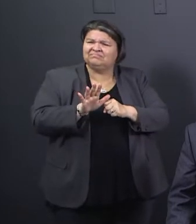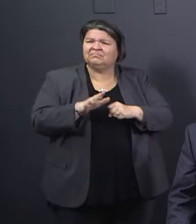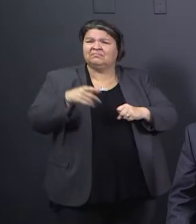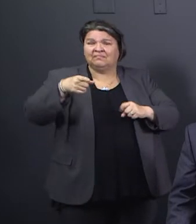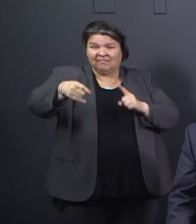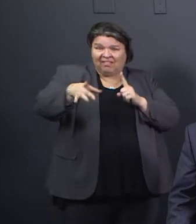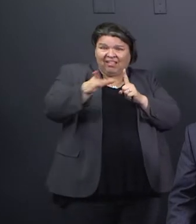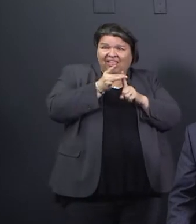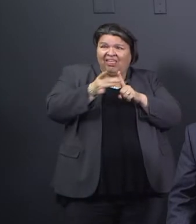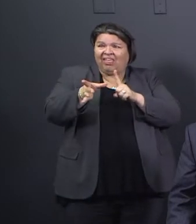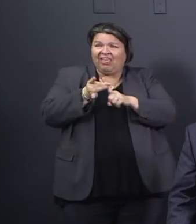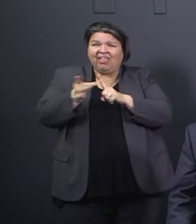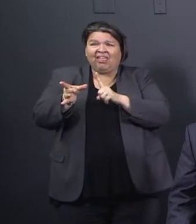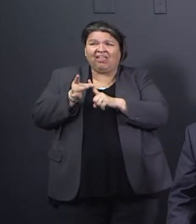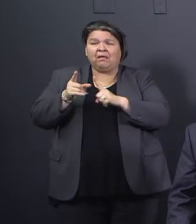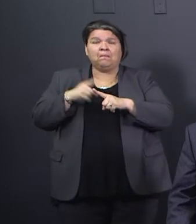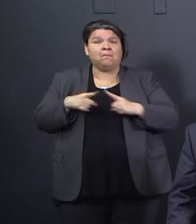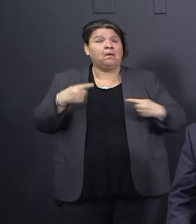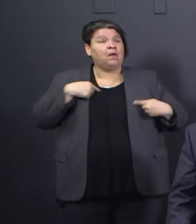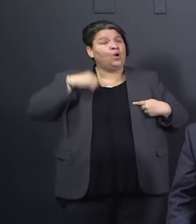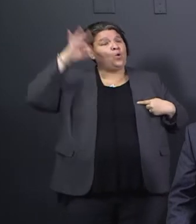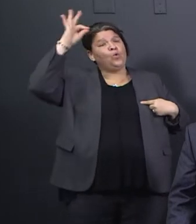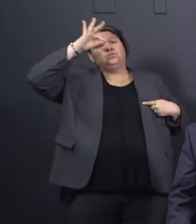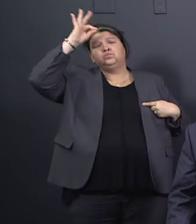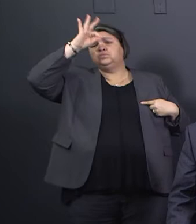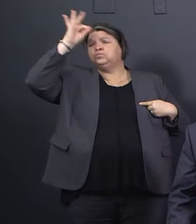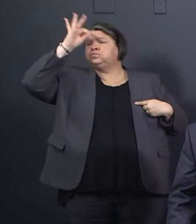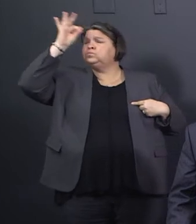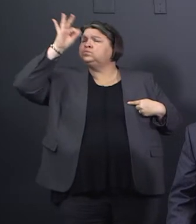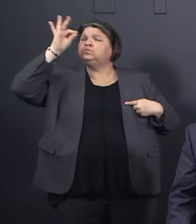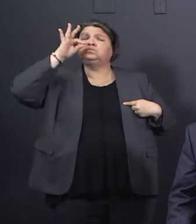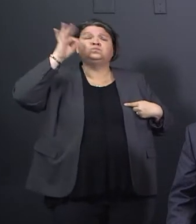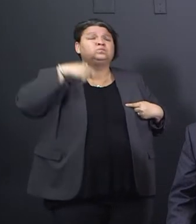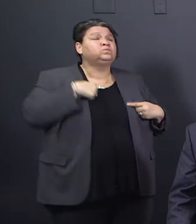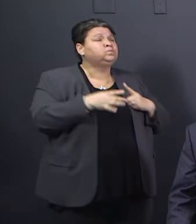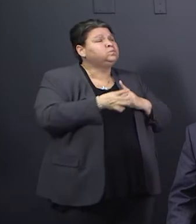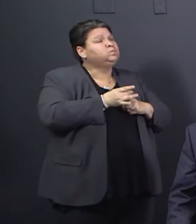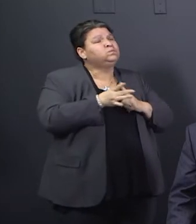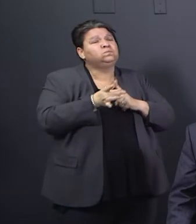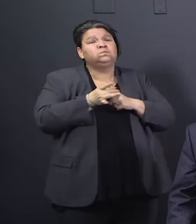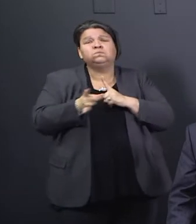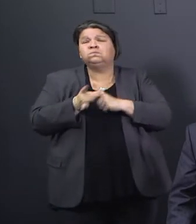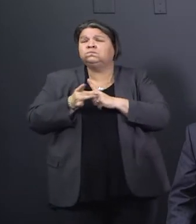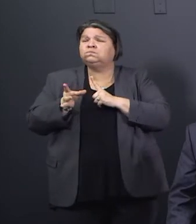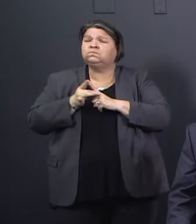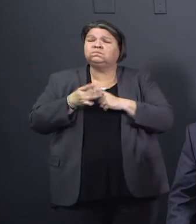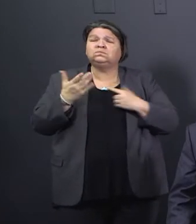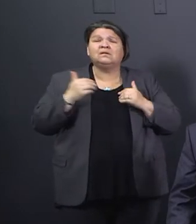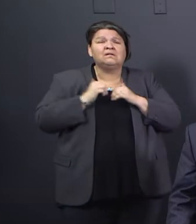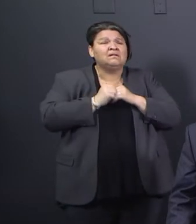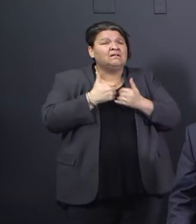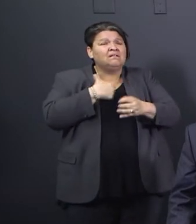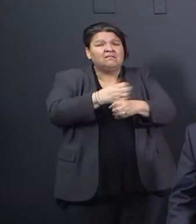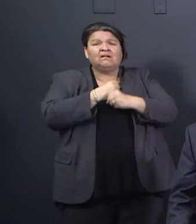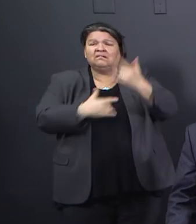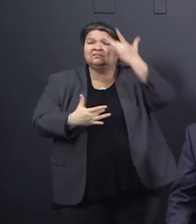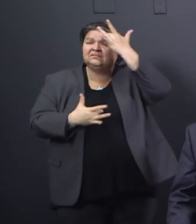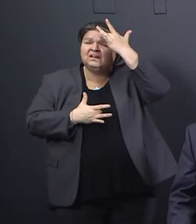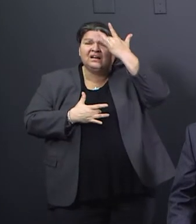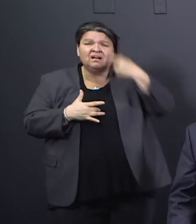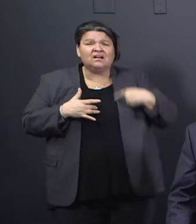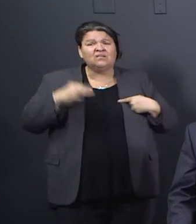done in car or online. That means all of Tarrant County is now substantial spread.